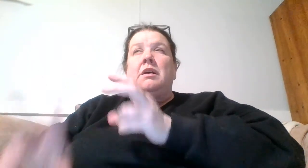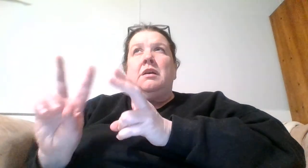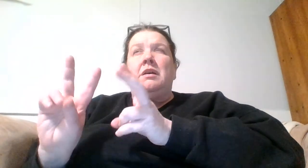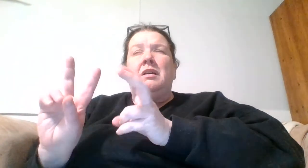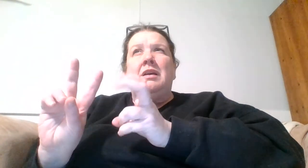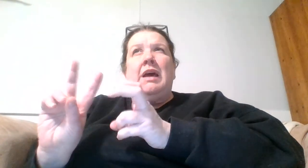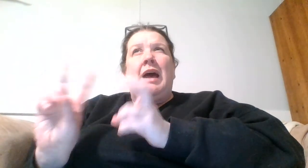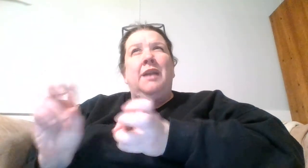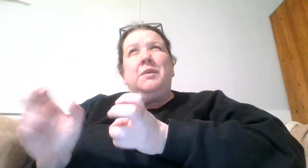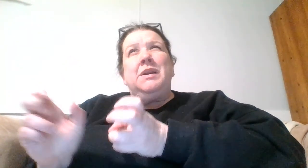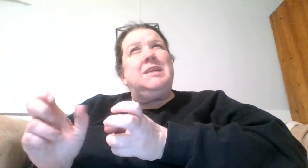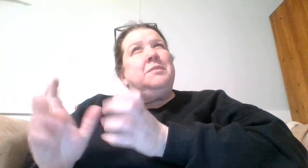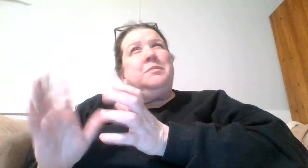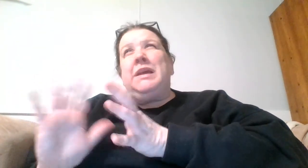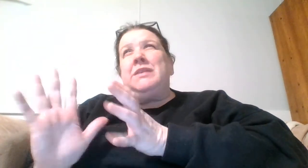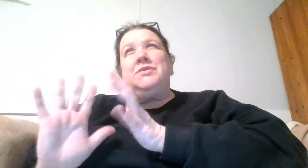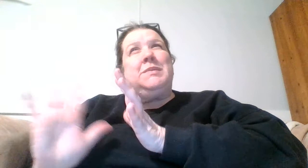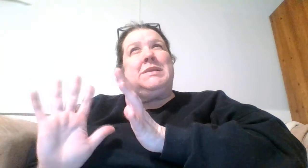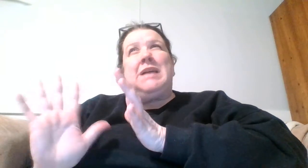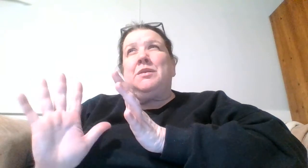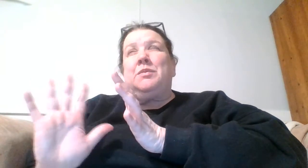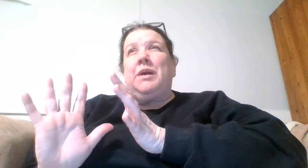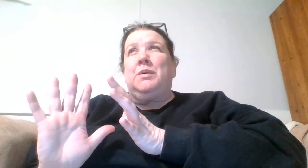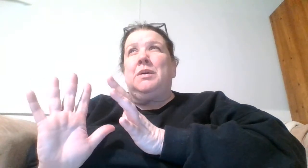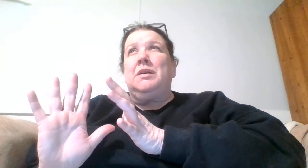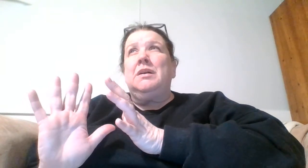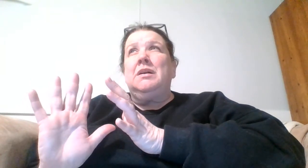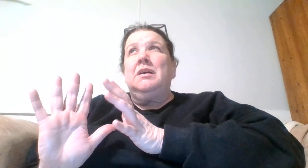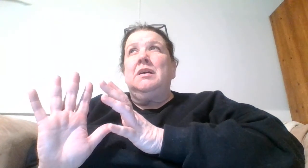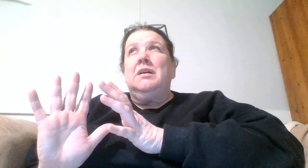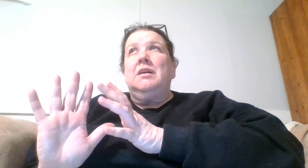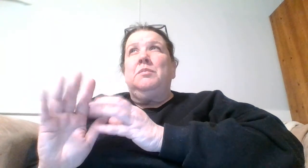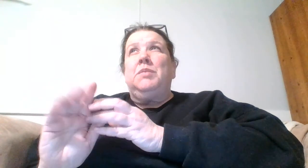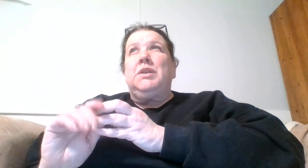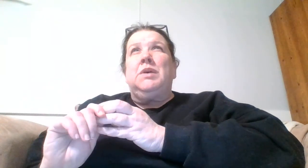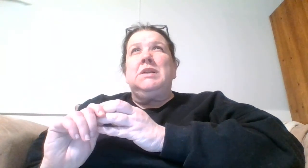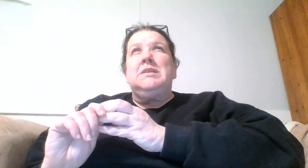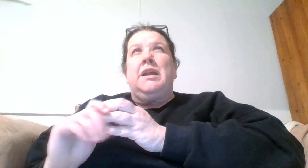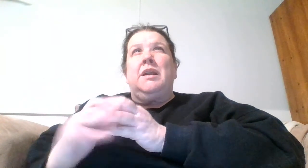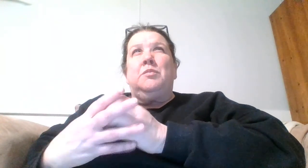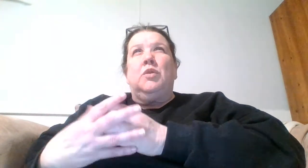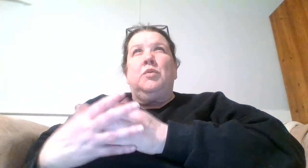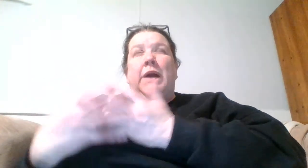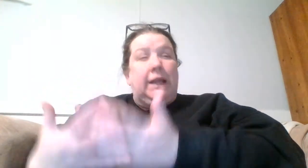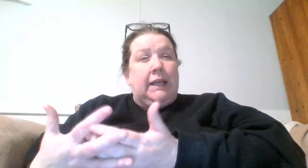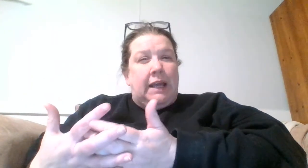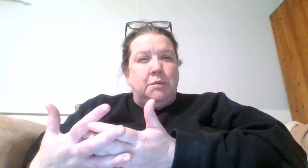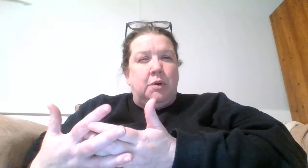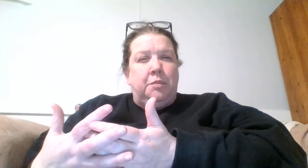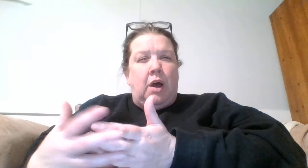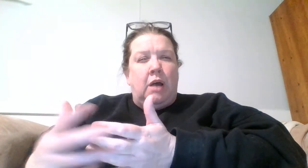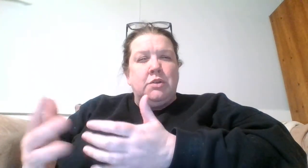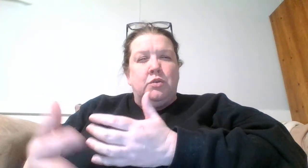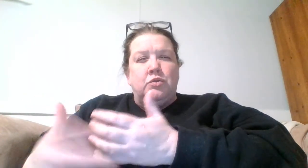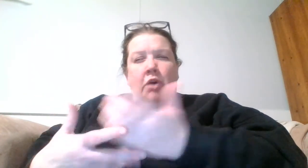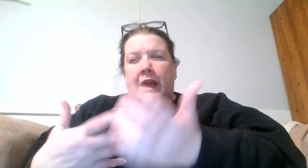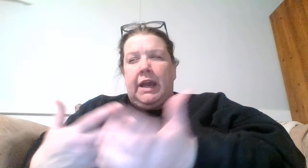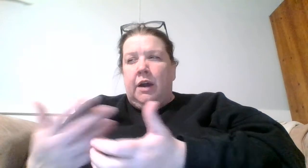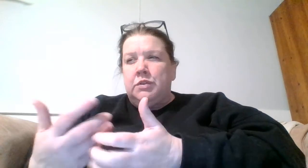the I don't want to say mainstream is not the right word but the ones that are more recognizable but also drawing out